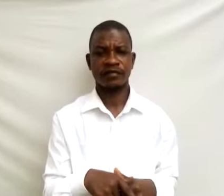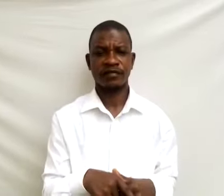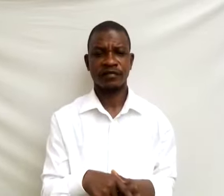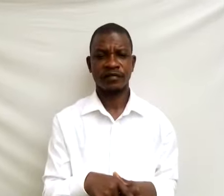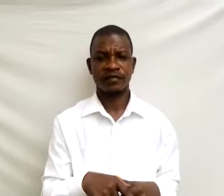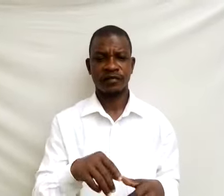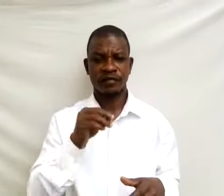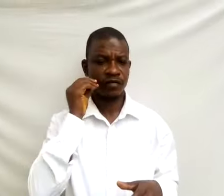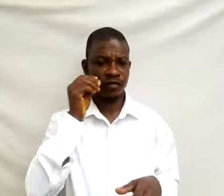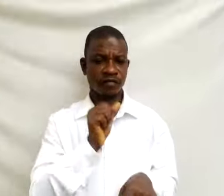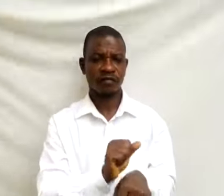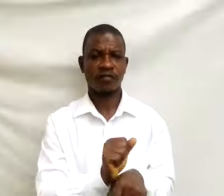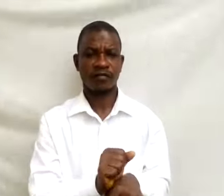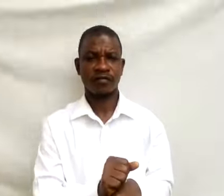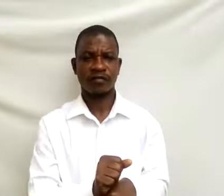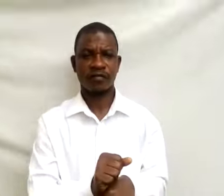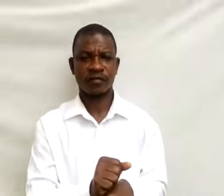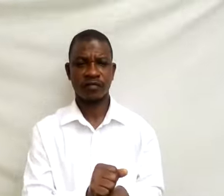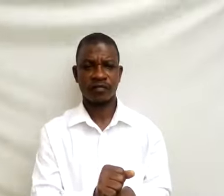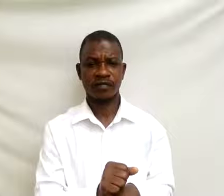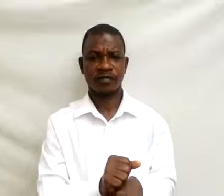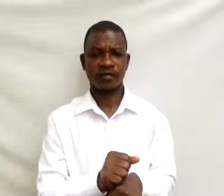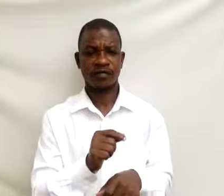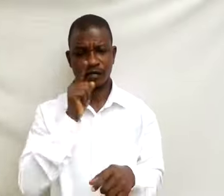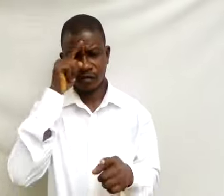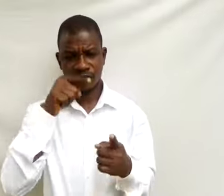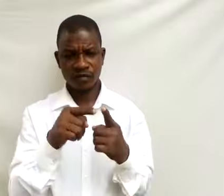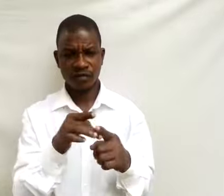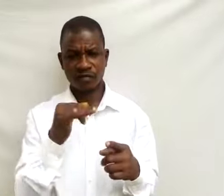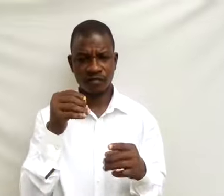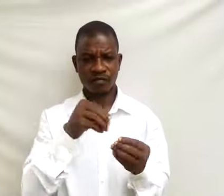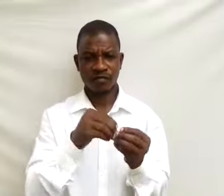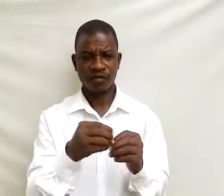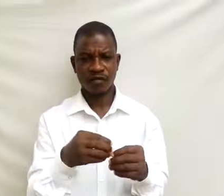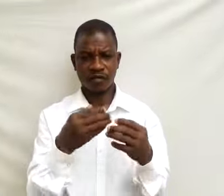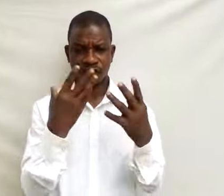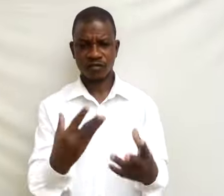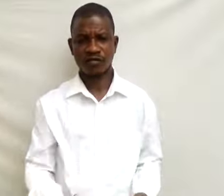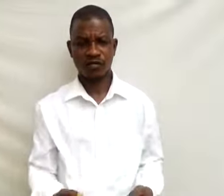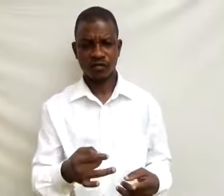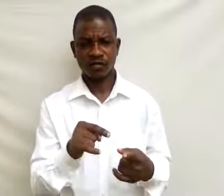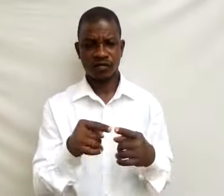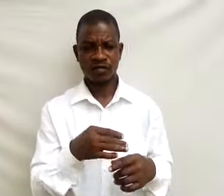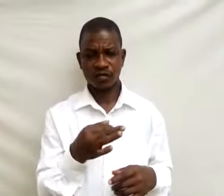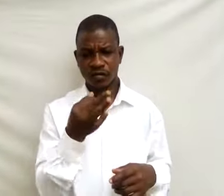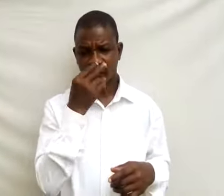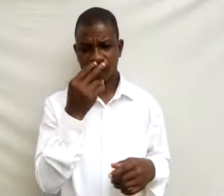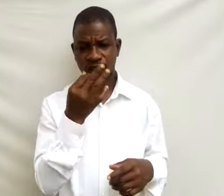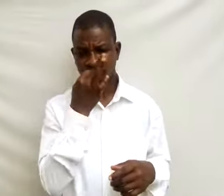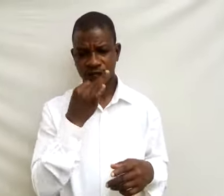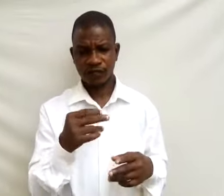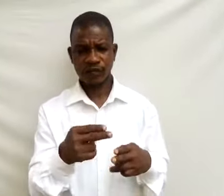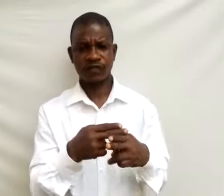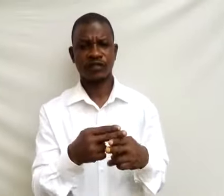Assignment 11. Sort of non-possible solutions to food shortage. 11.